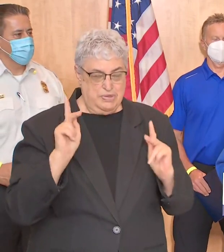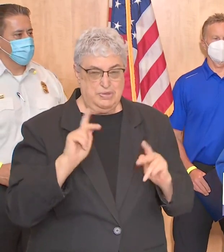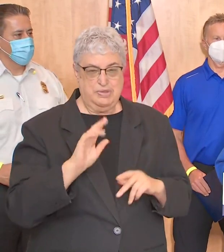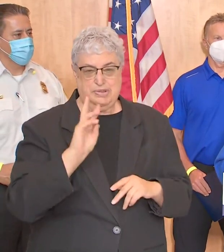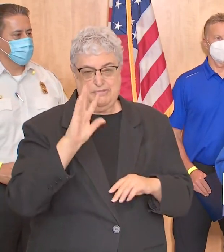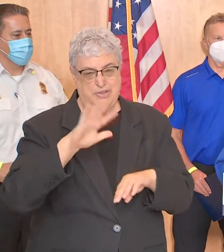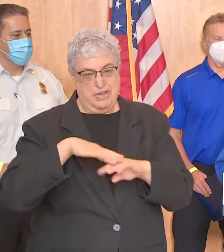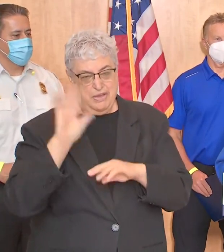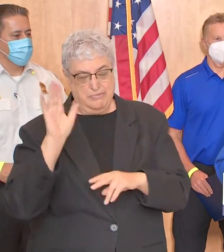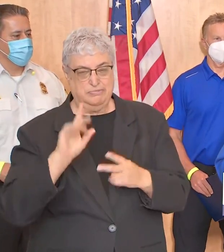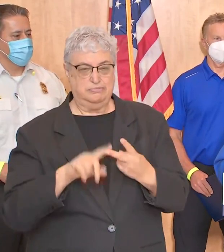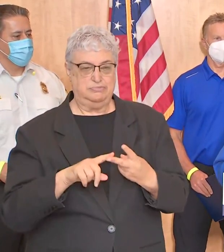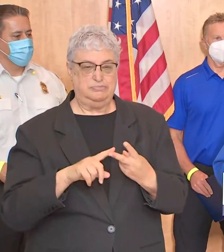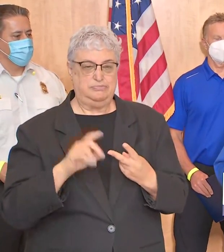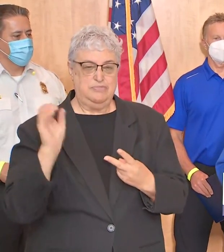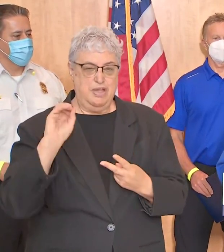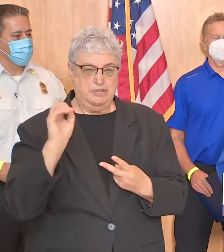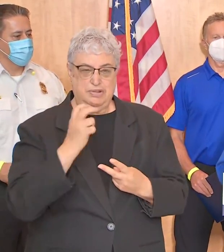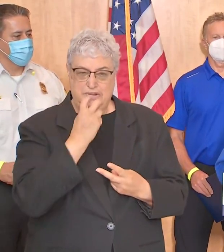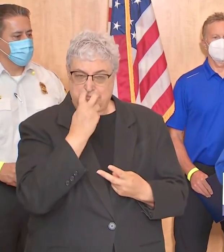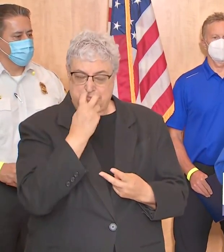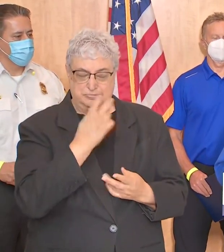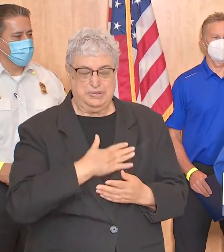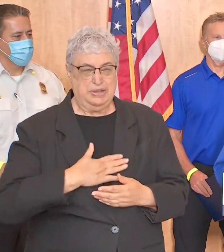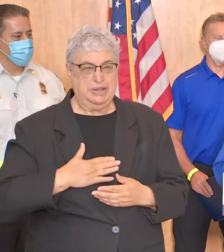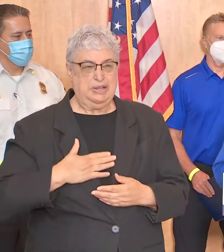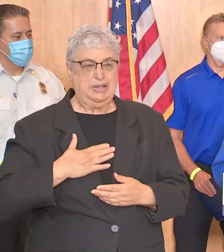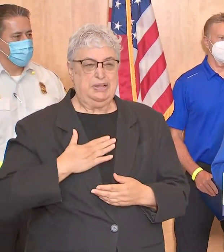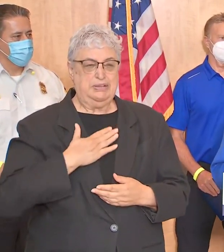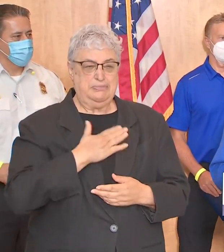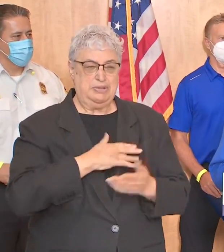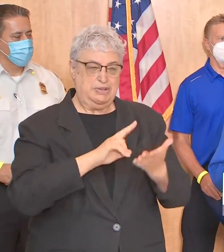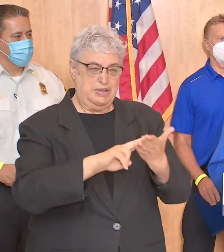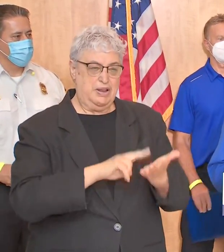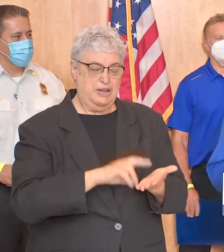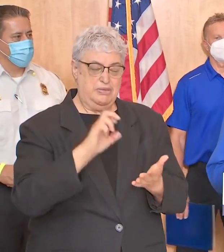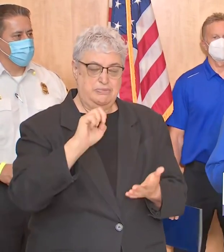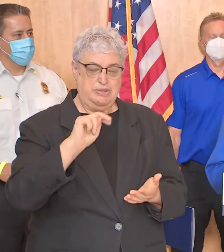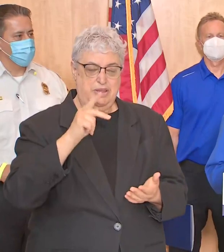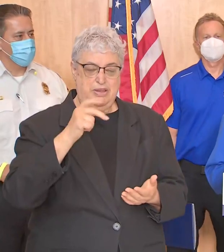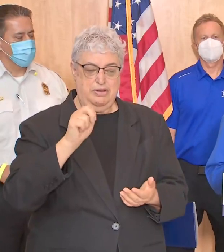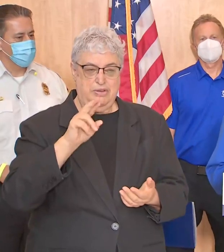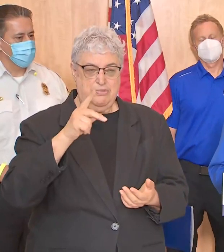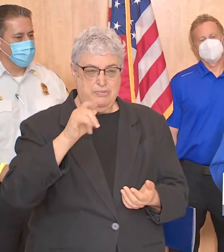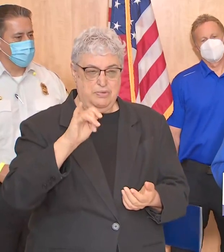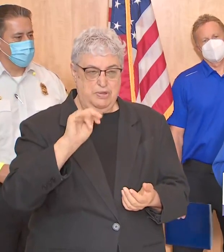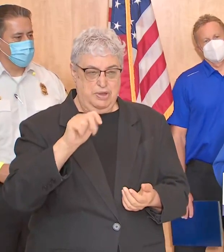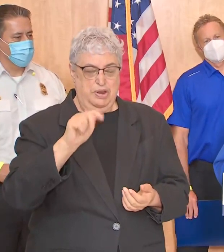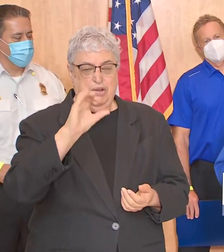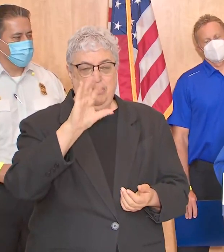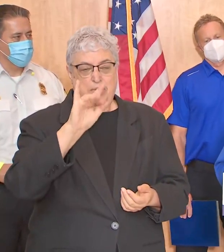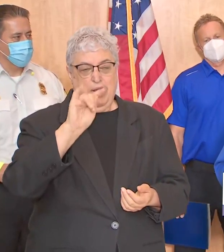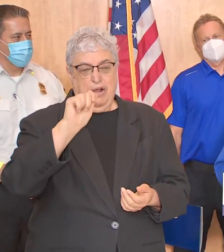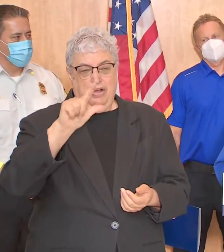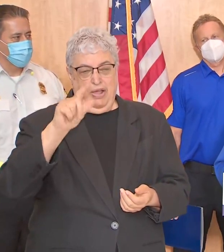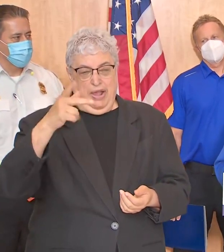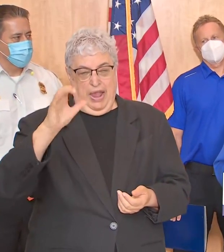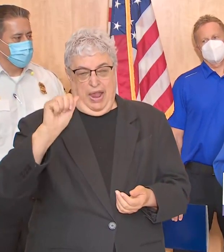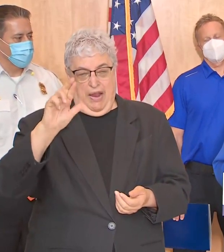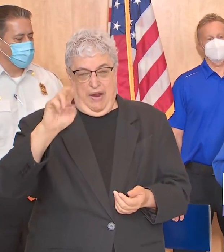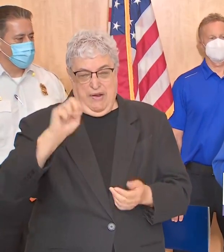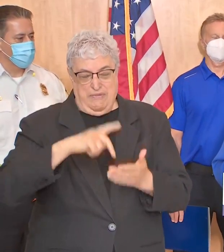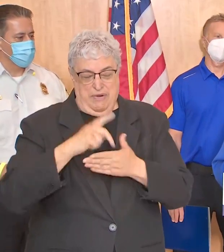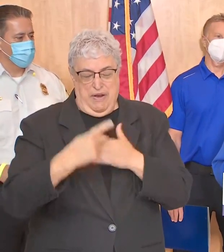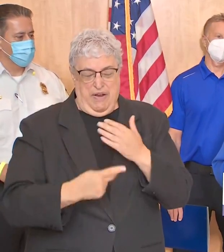oxygen please sign up with Centerpoint for the critical care program that's very very important